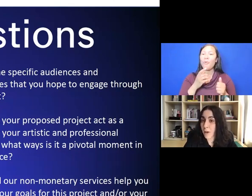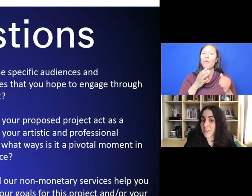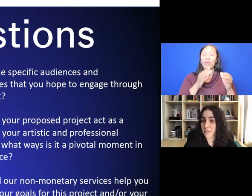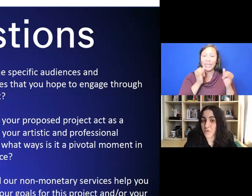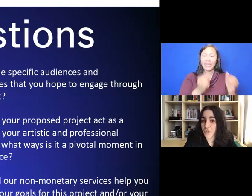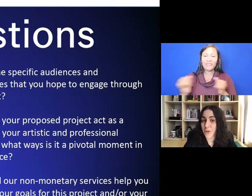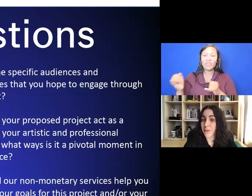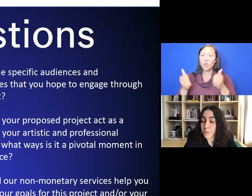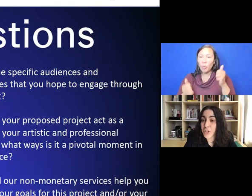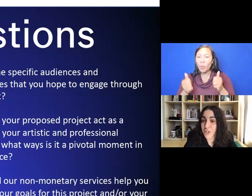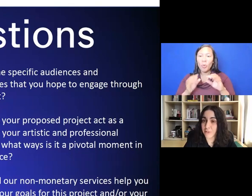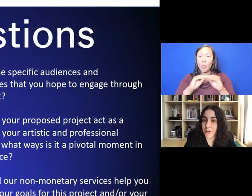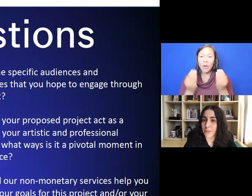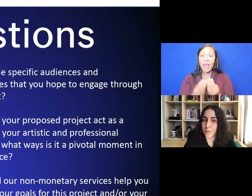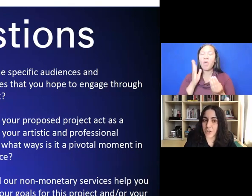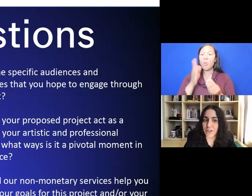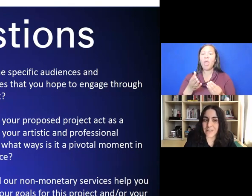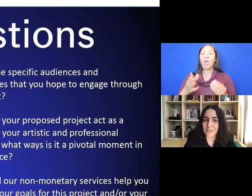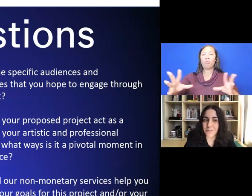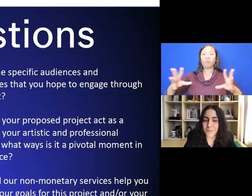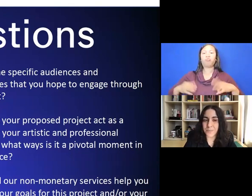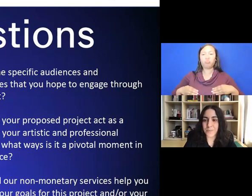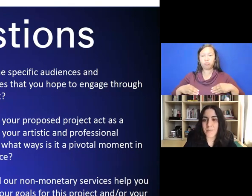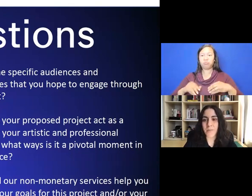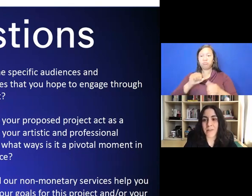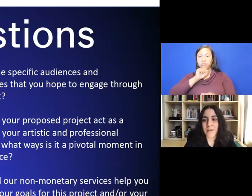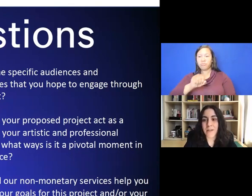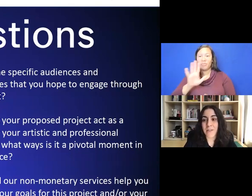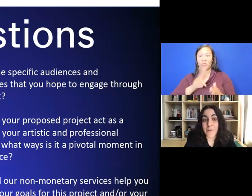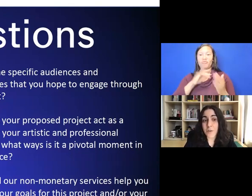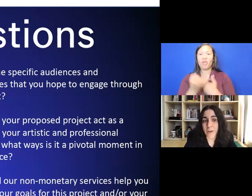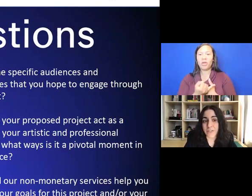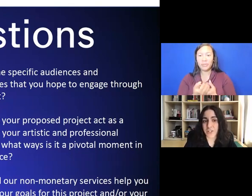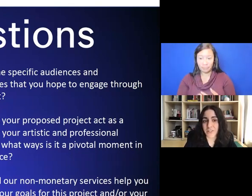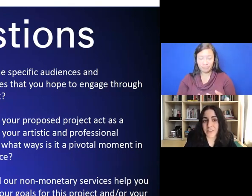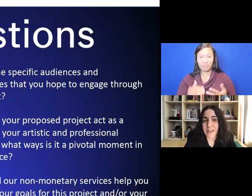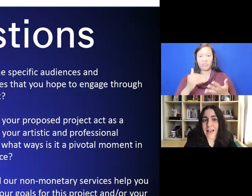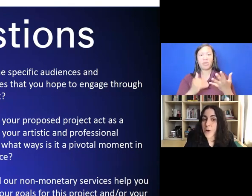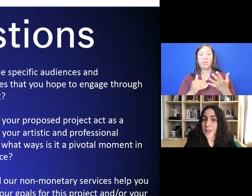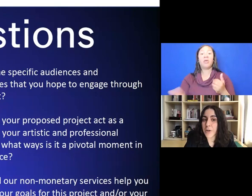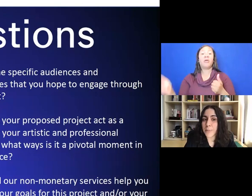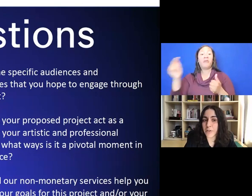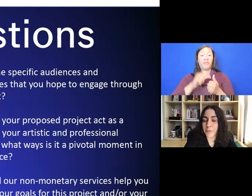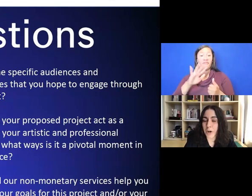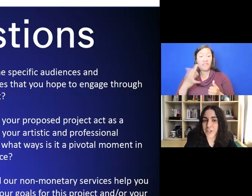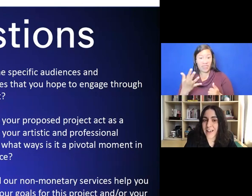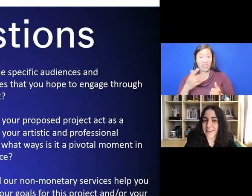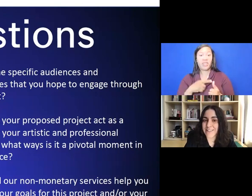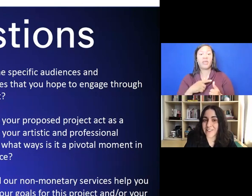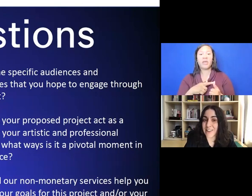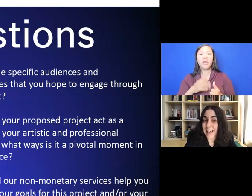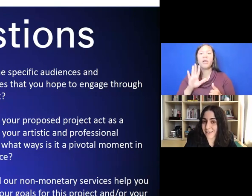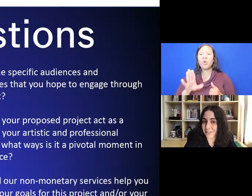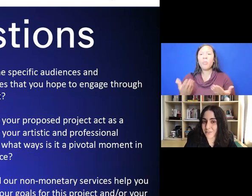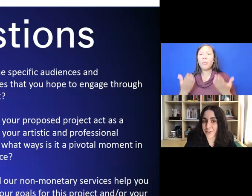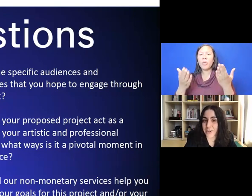responsive to and appreciative of this project. The fifth question is, how might your proposed project act